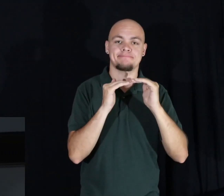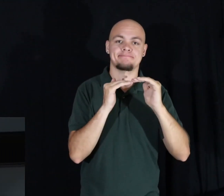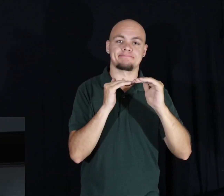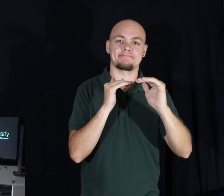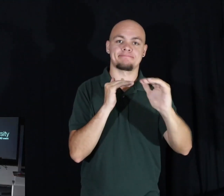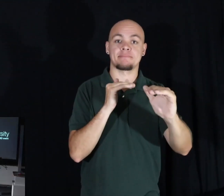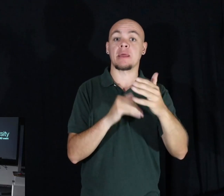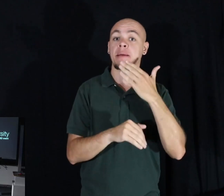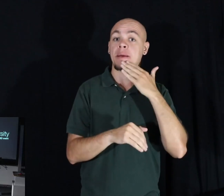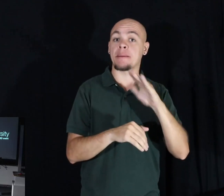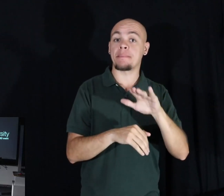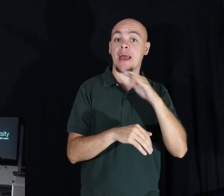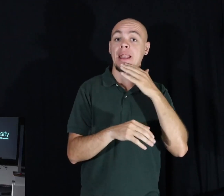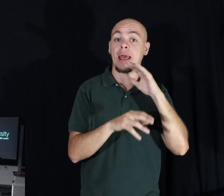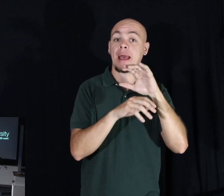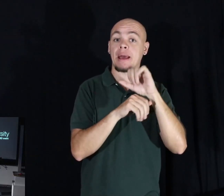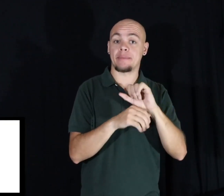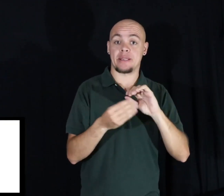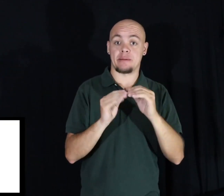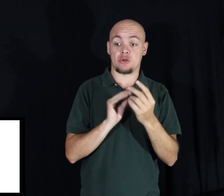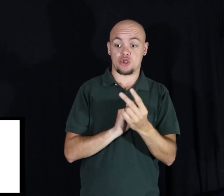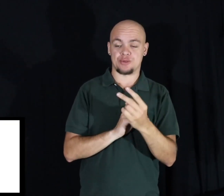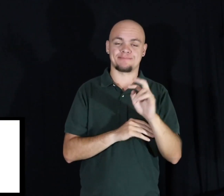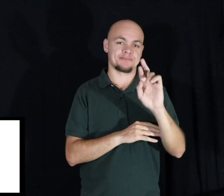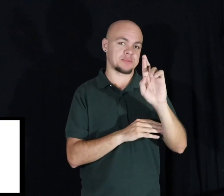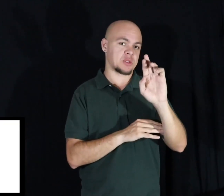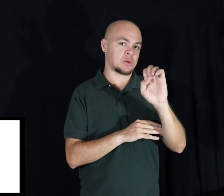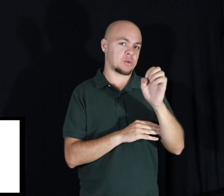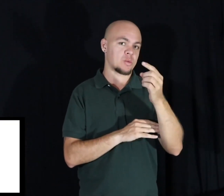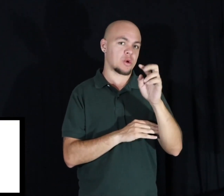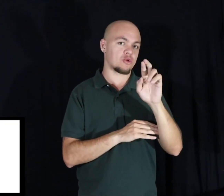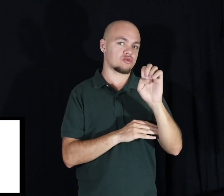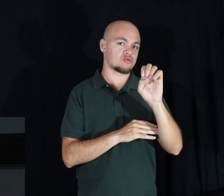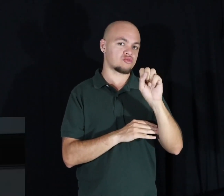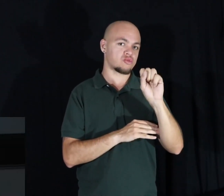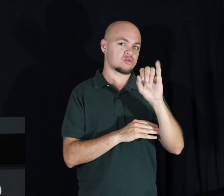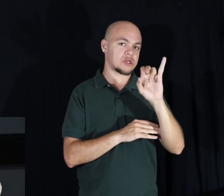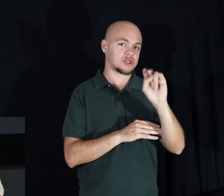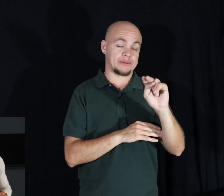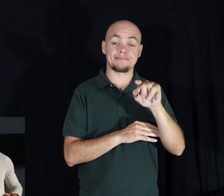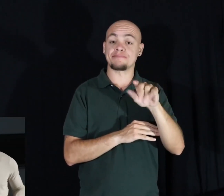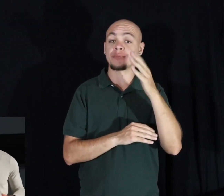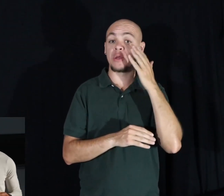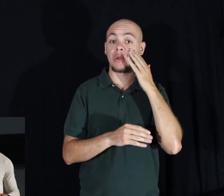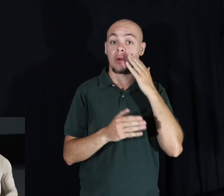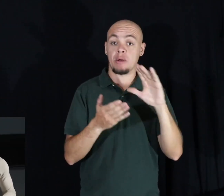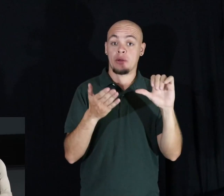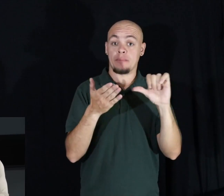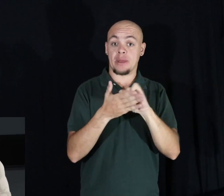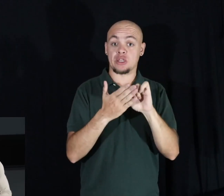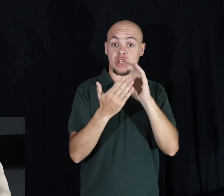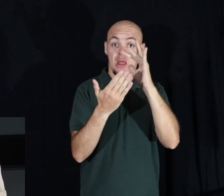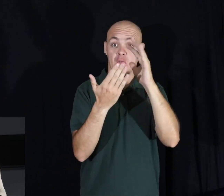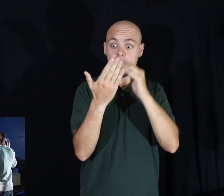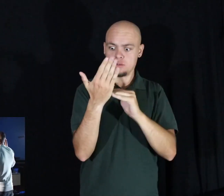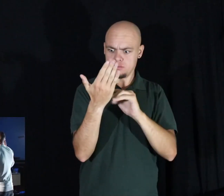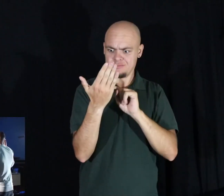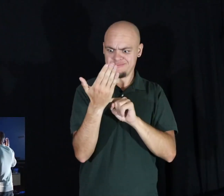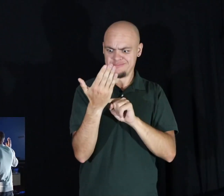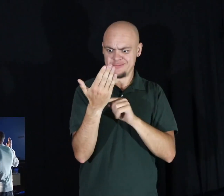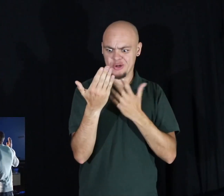Bad habit number two, regression. Now, by a show of hands, who in here has got to the end of a page and thought, what have I just read?